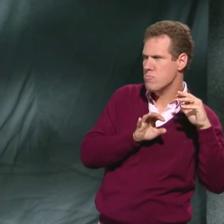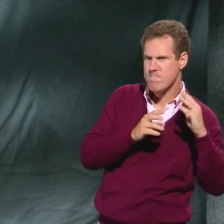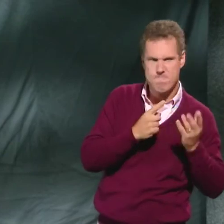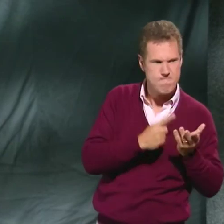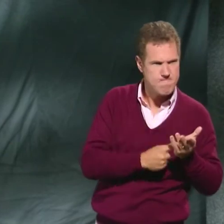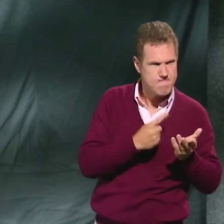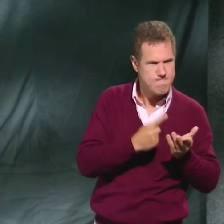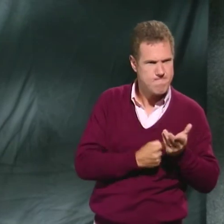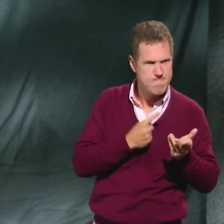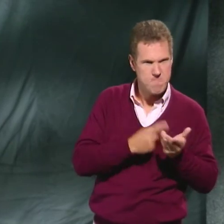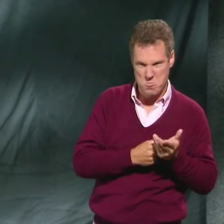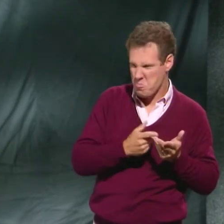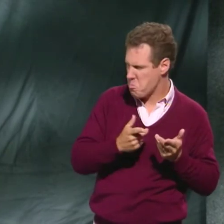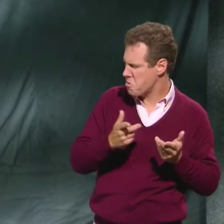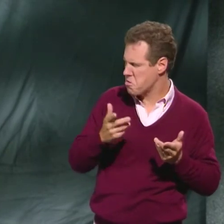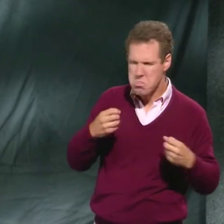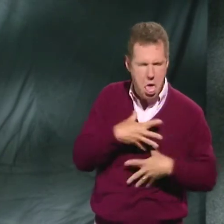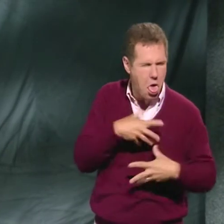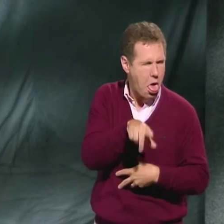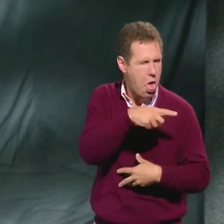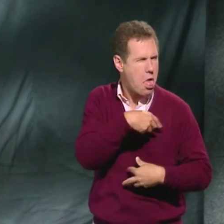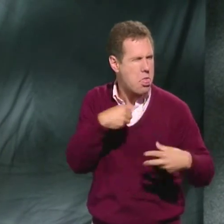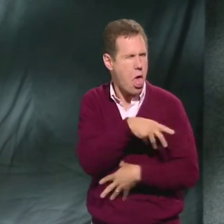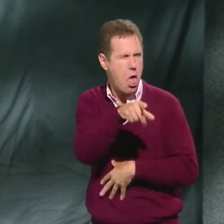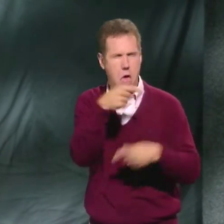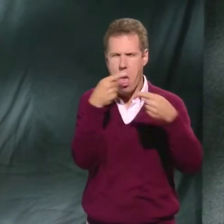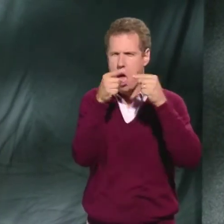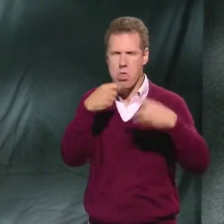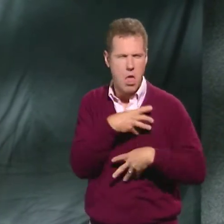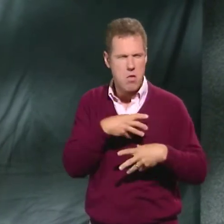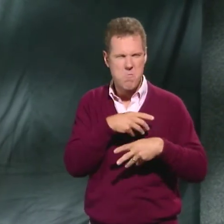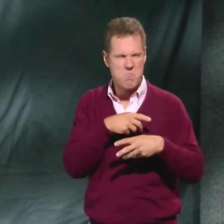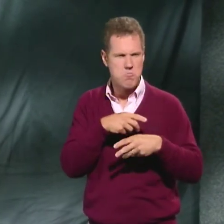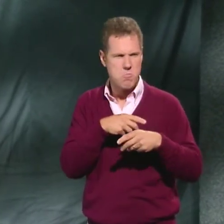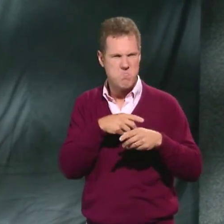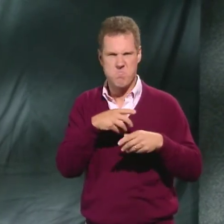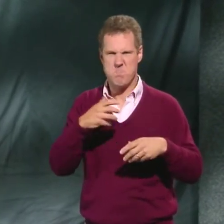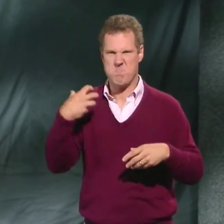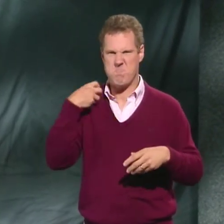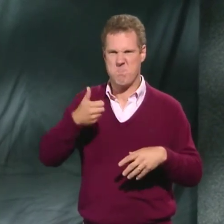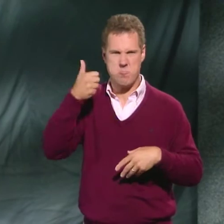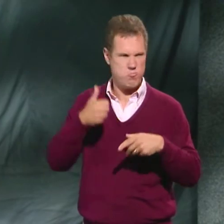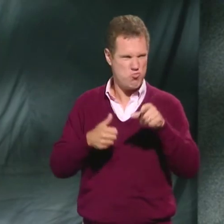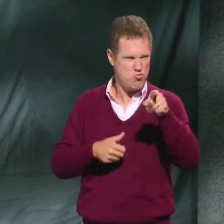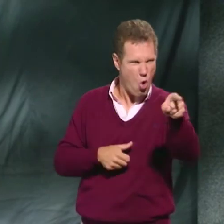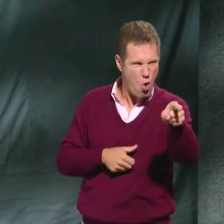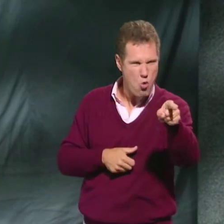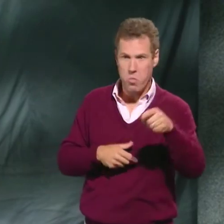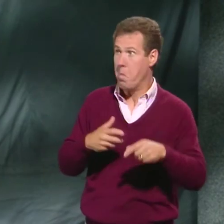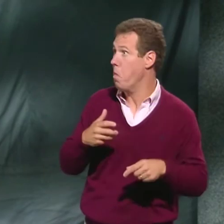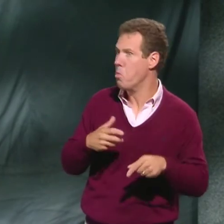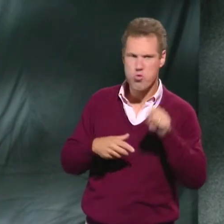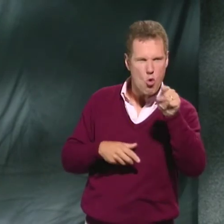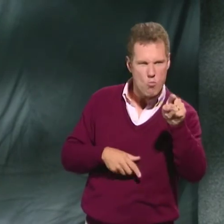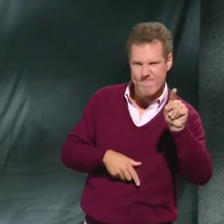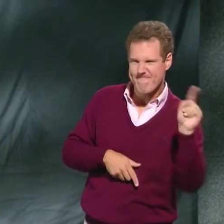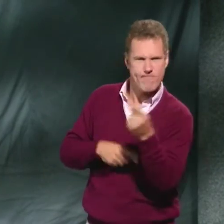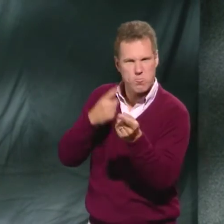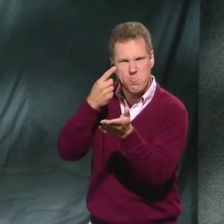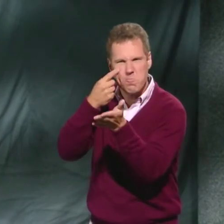your chicken,' said one to the other. "'Oh, you were scared!' Well, the boss of all the robbers looked around and ordered one man to go back and see what was going on in the house.